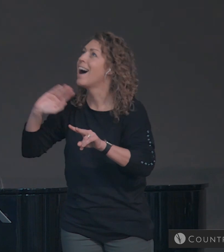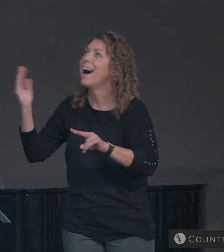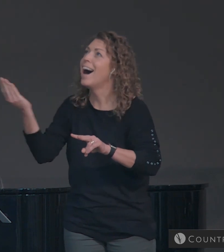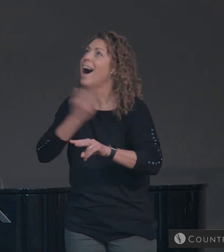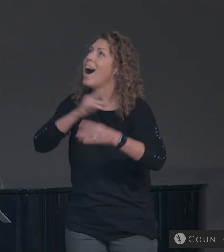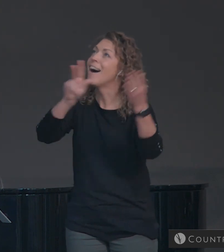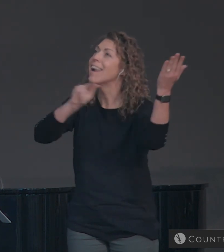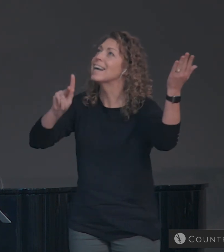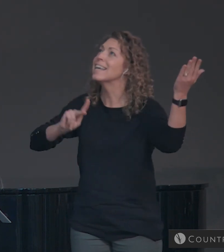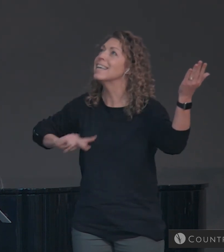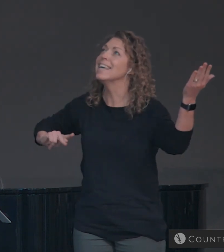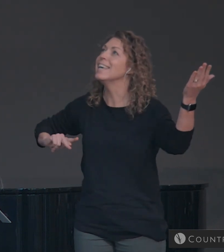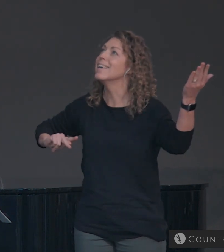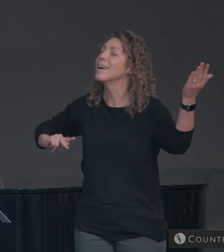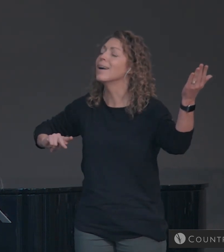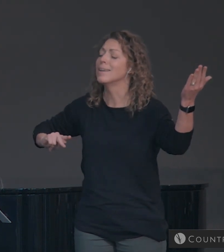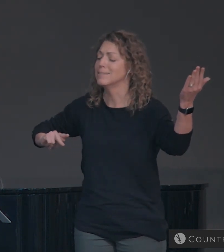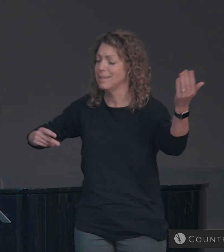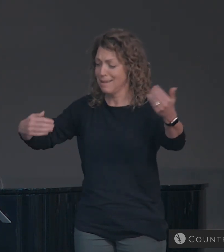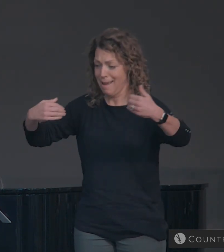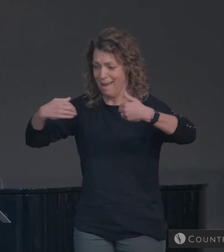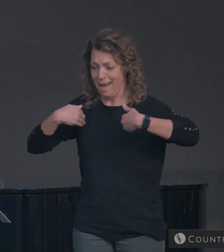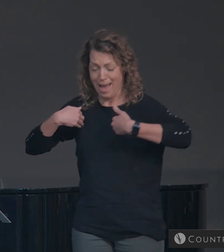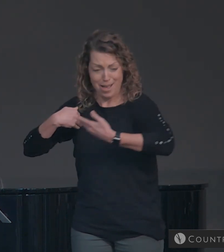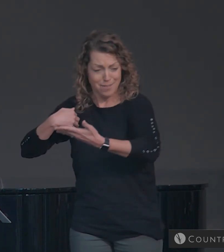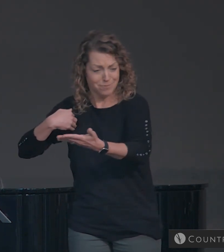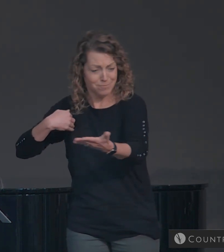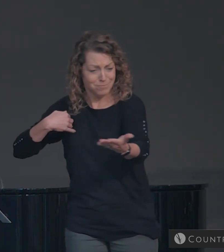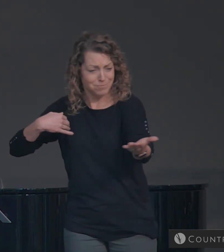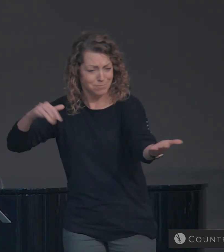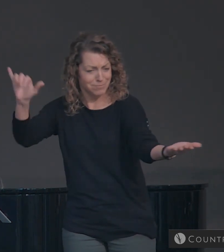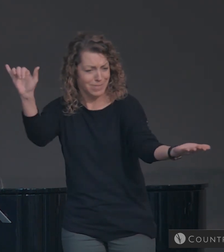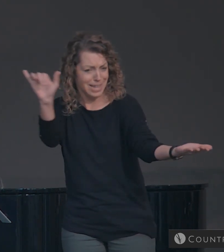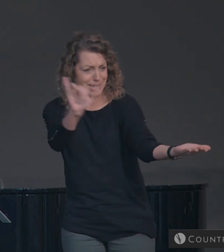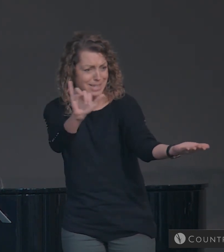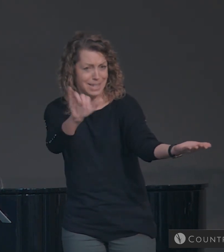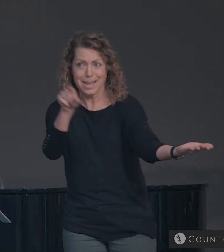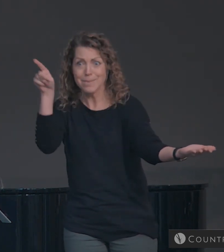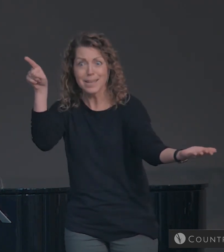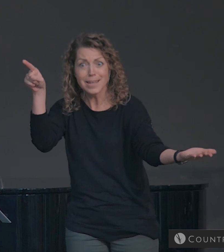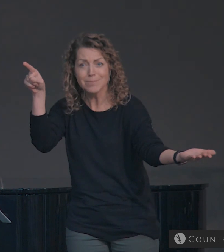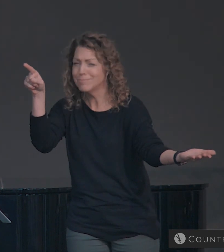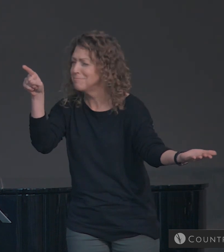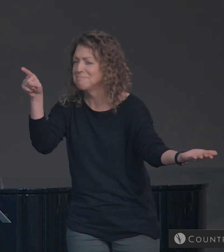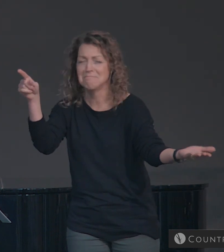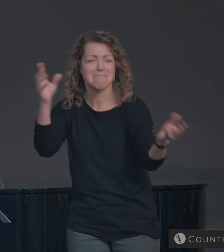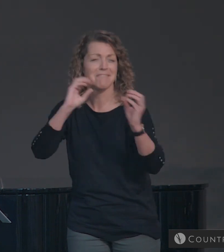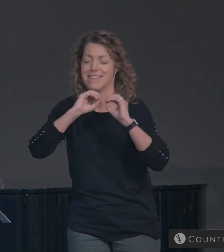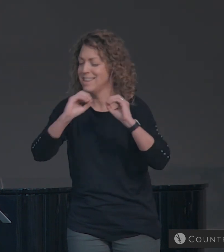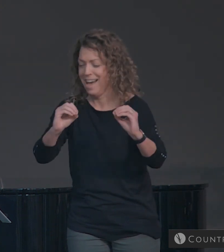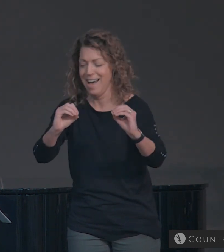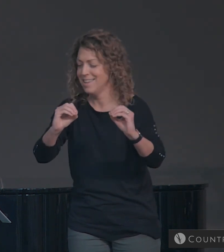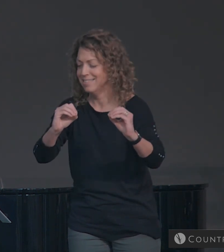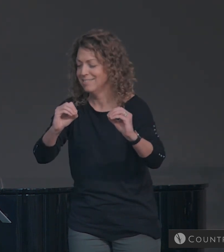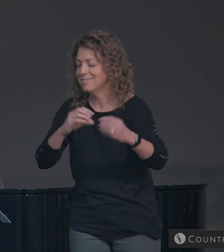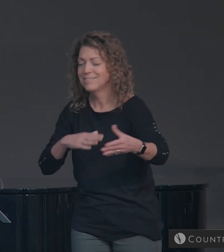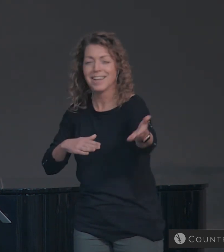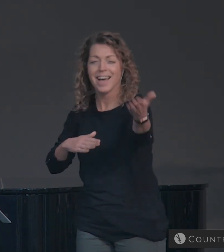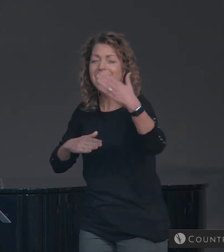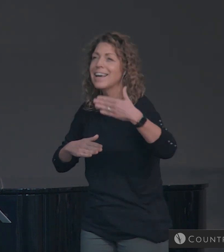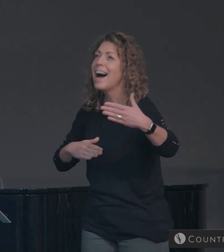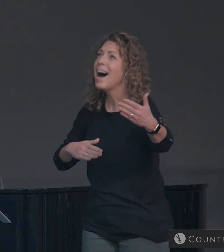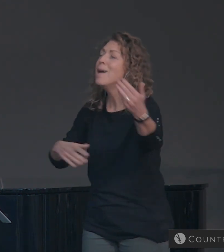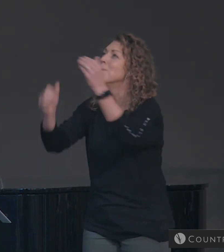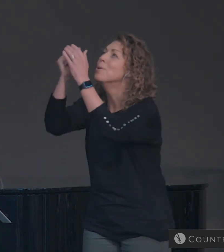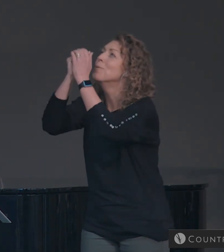our King Nothing can compare Come let